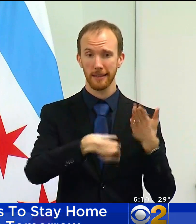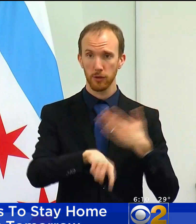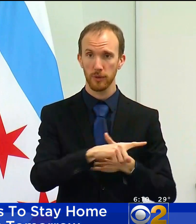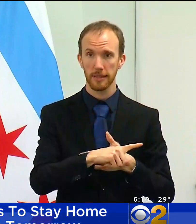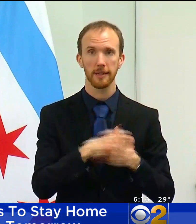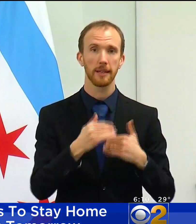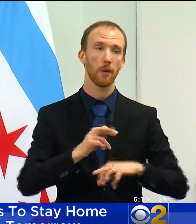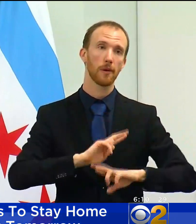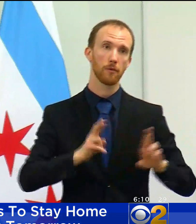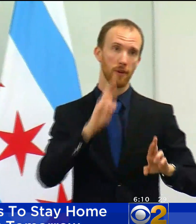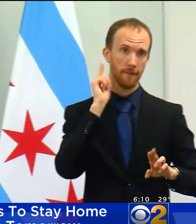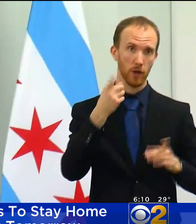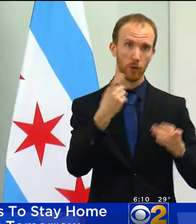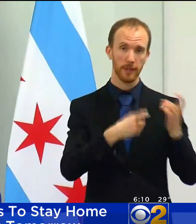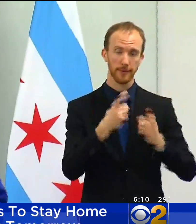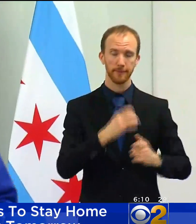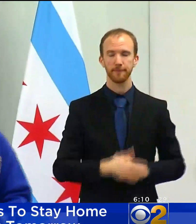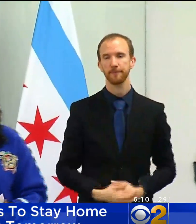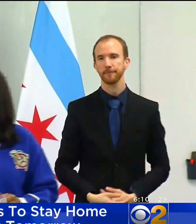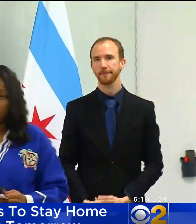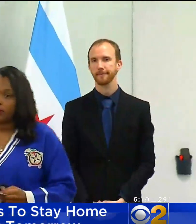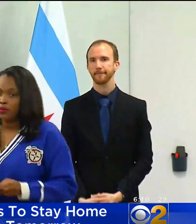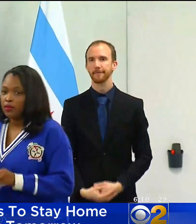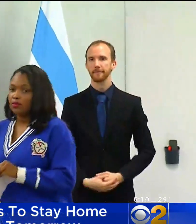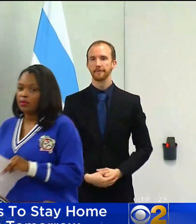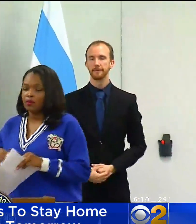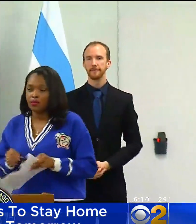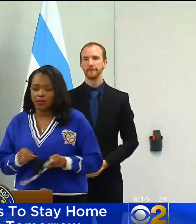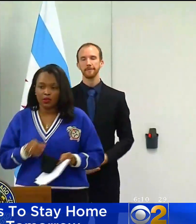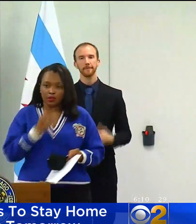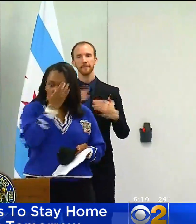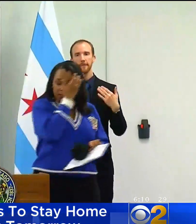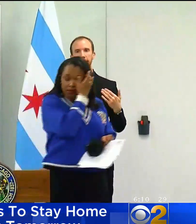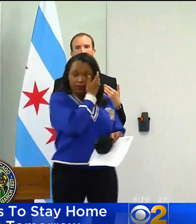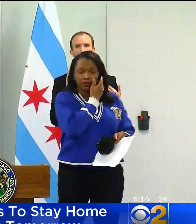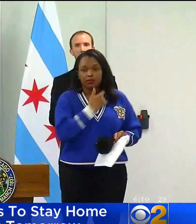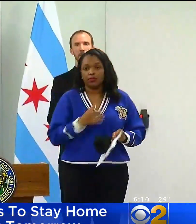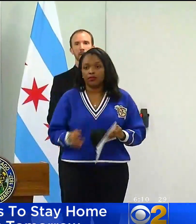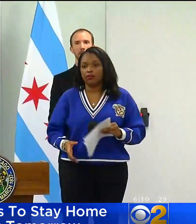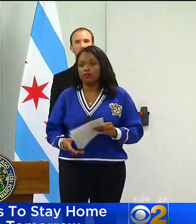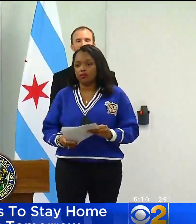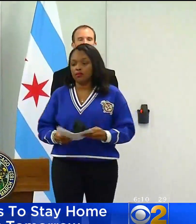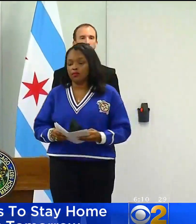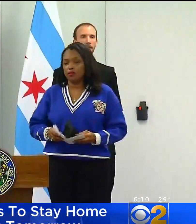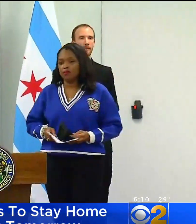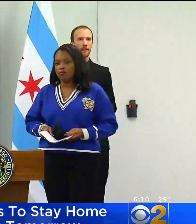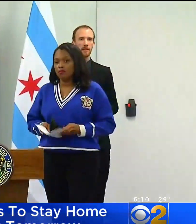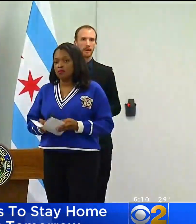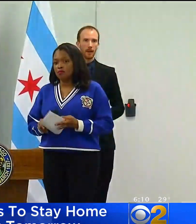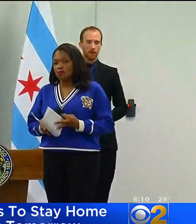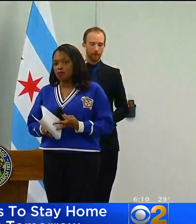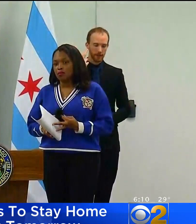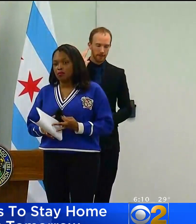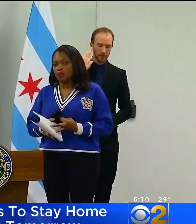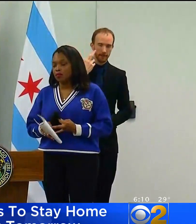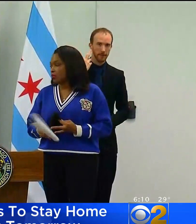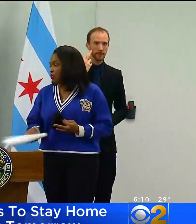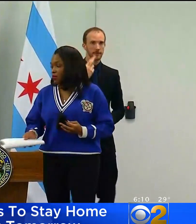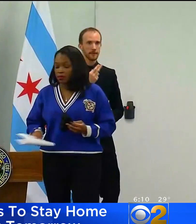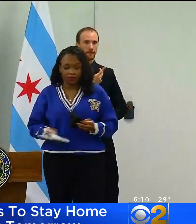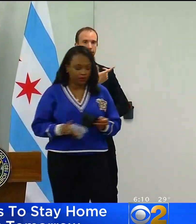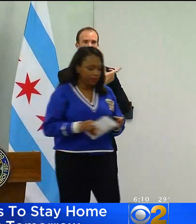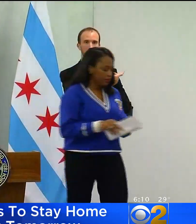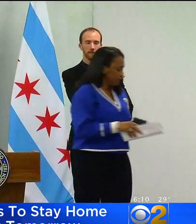questions. Thank you. Um, I realize that the vaccine is limited supply, but there are several